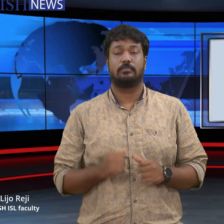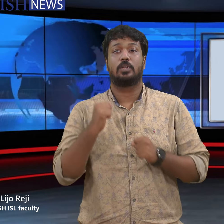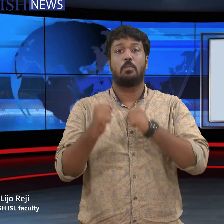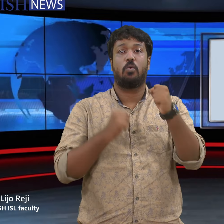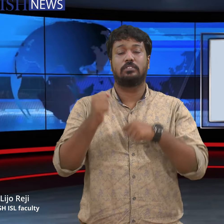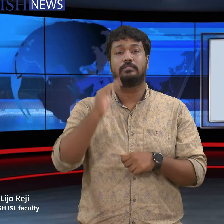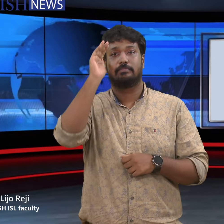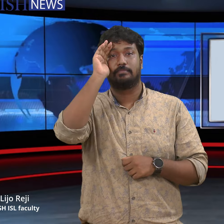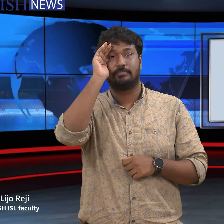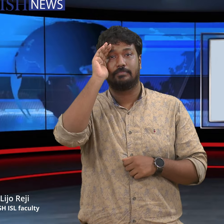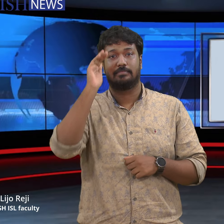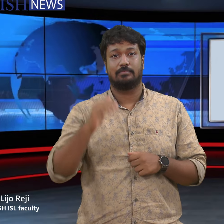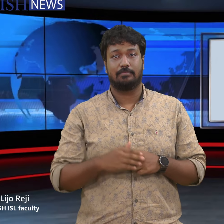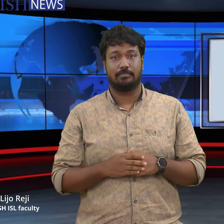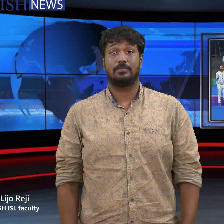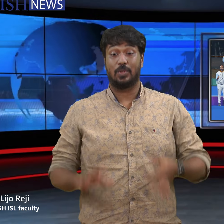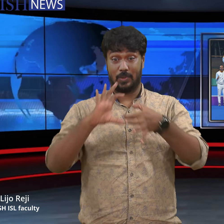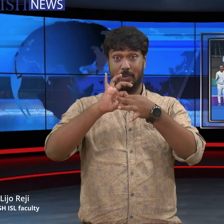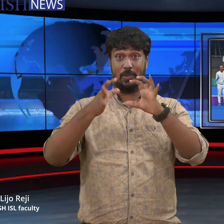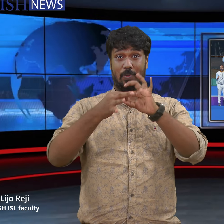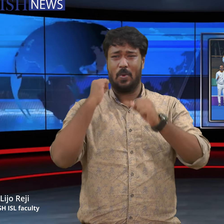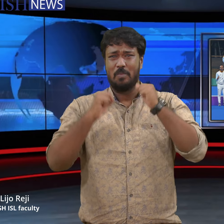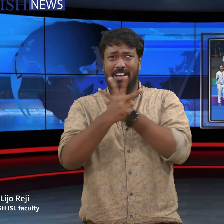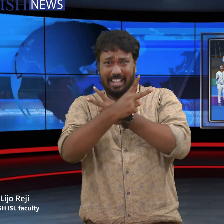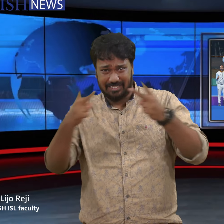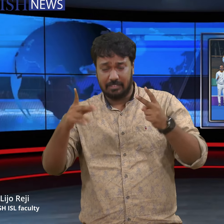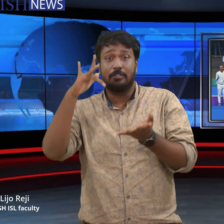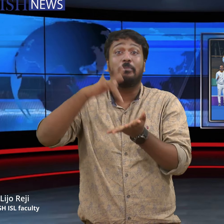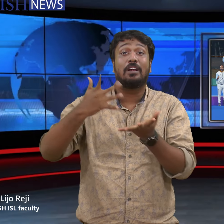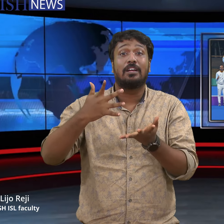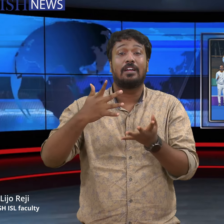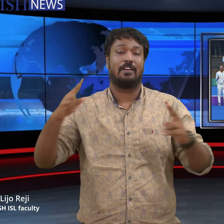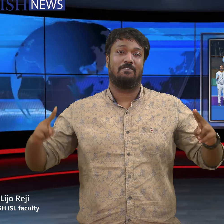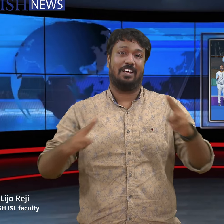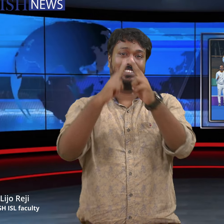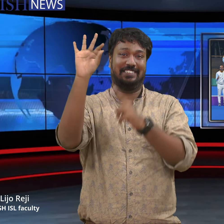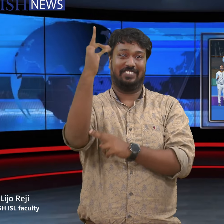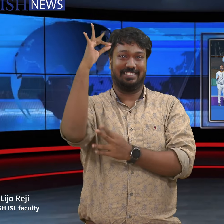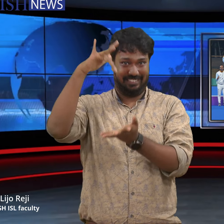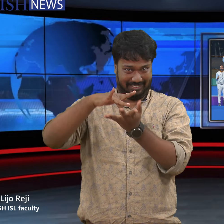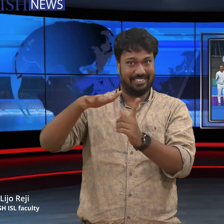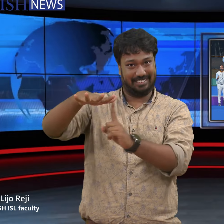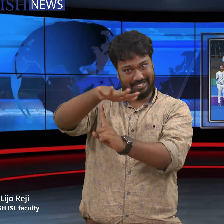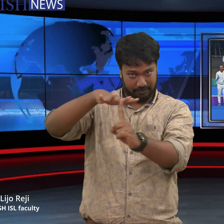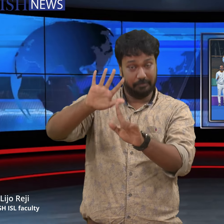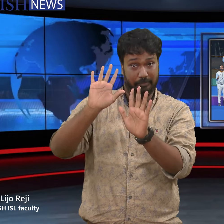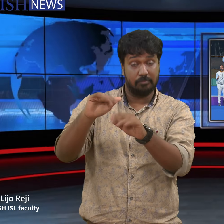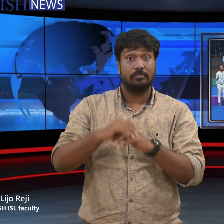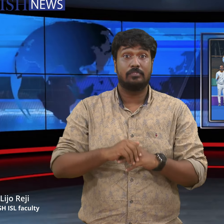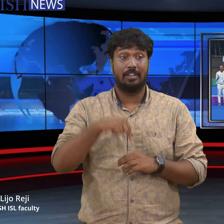Sports News India will be represented by 117 athletes at the Paris Olympics after the sports ministry